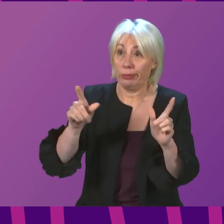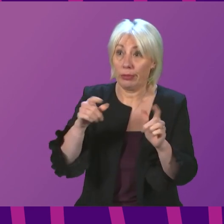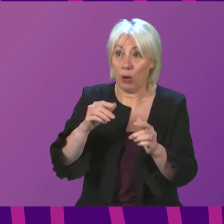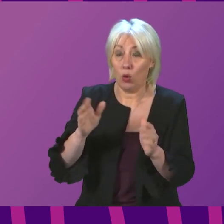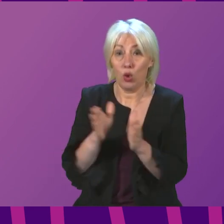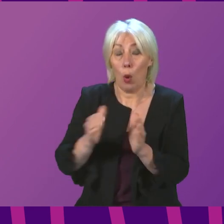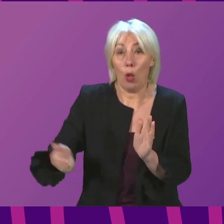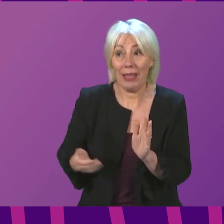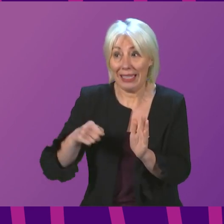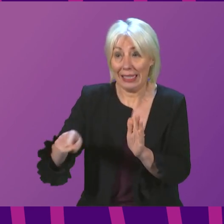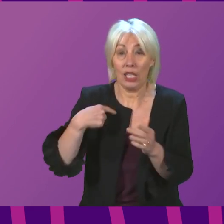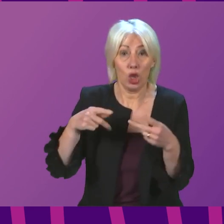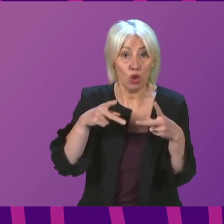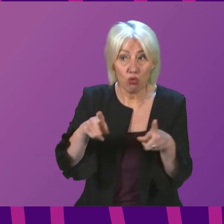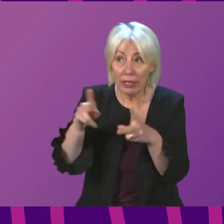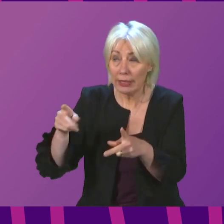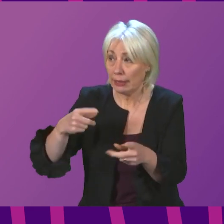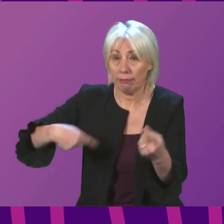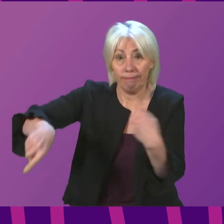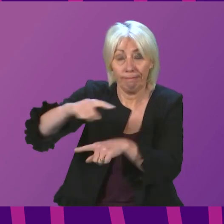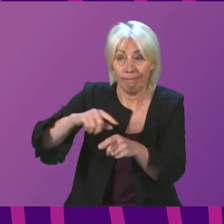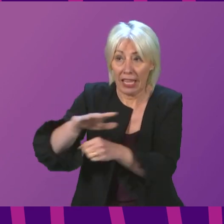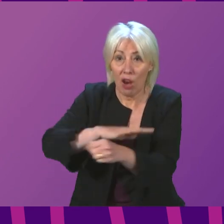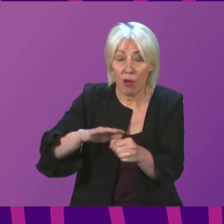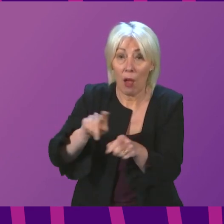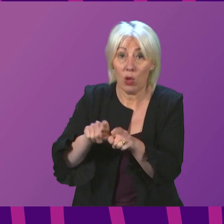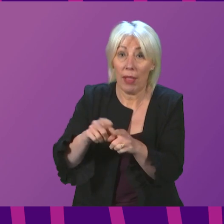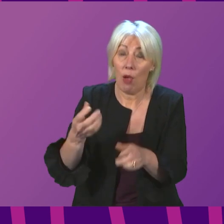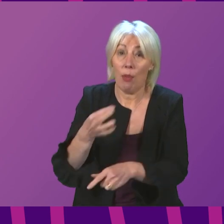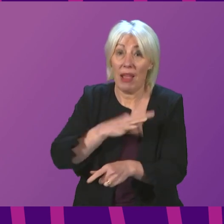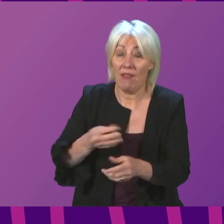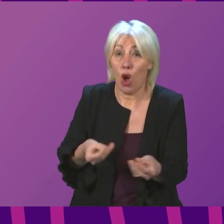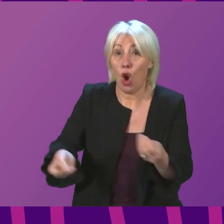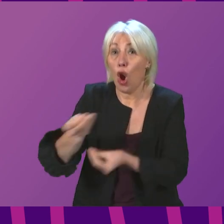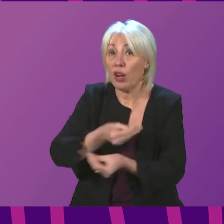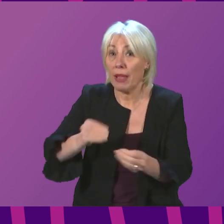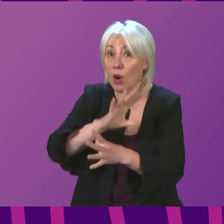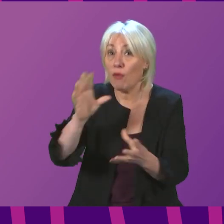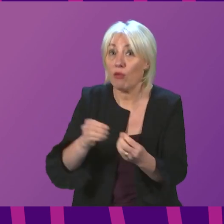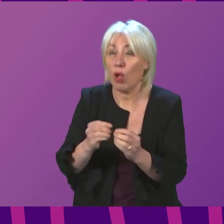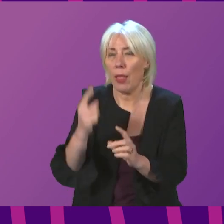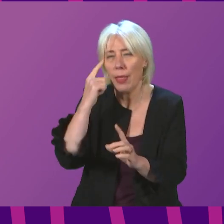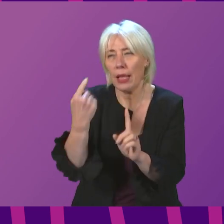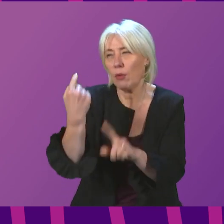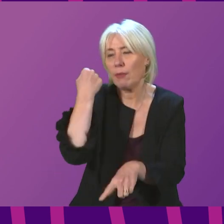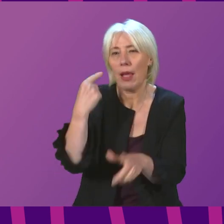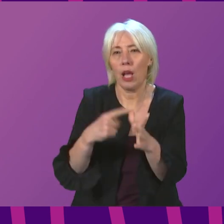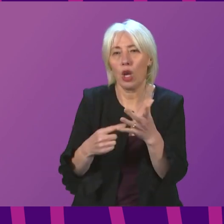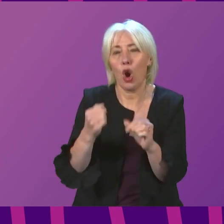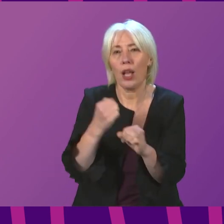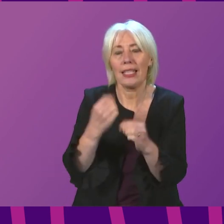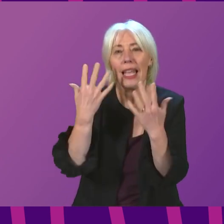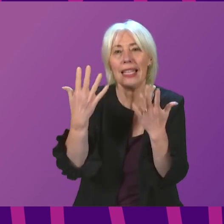streets, but also how important they are to the economy overall. We announced back in August, I think, a £10 million